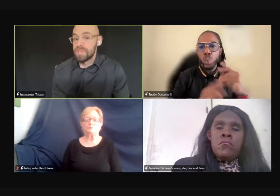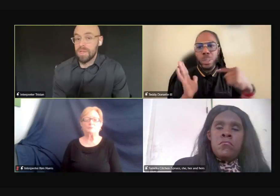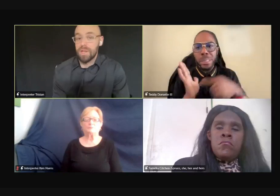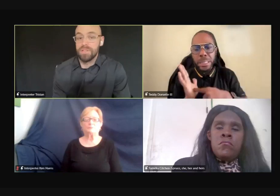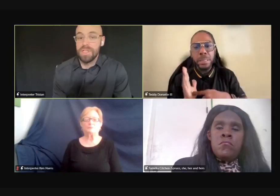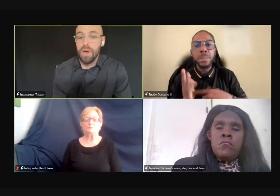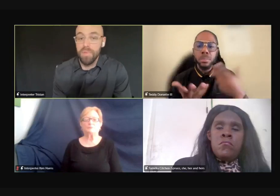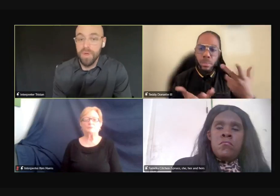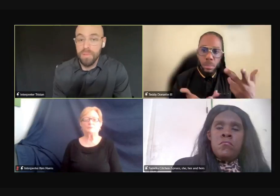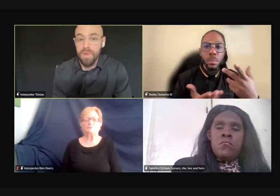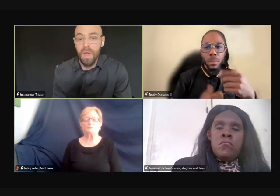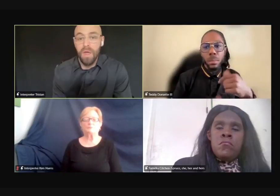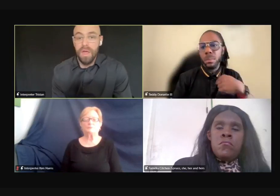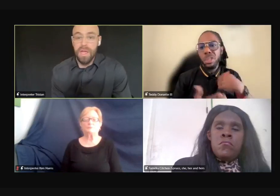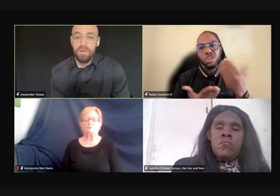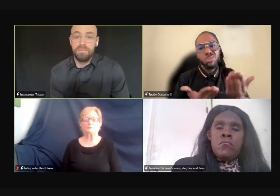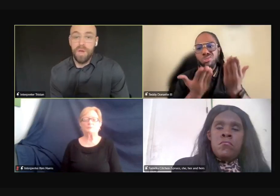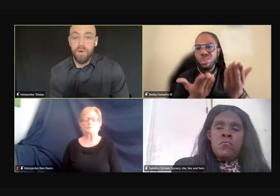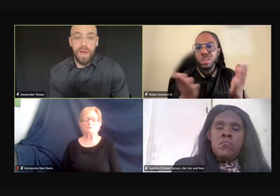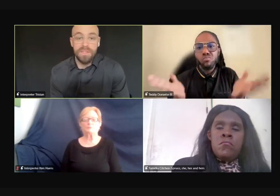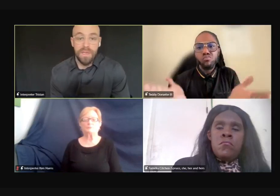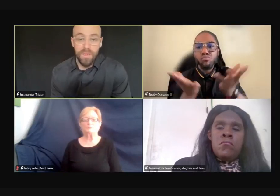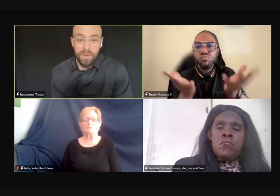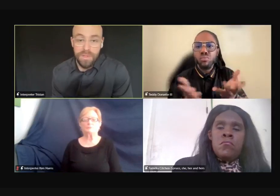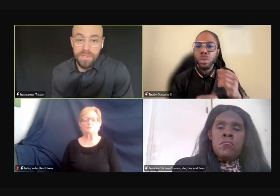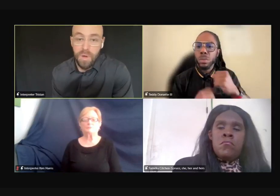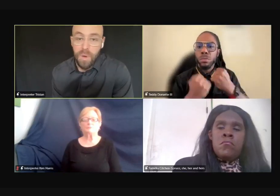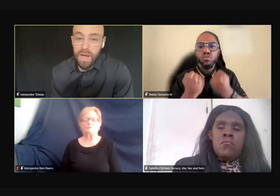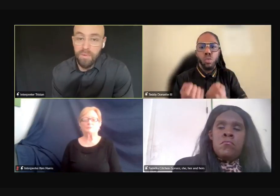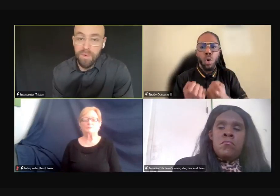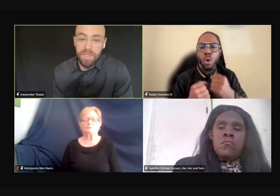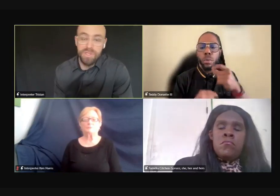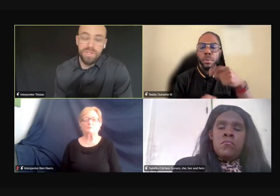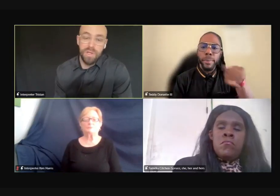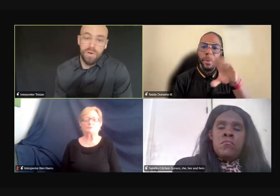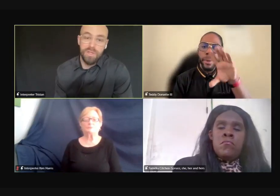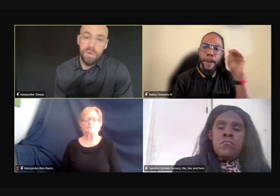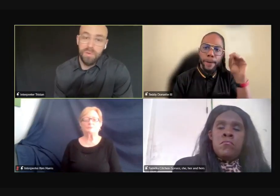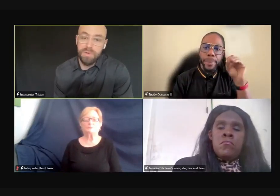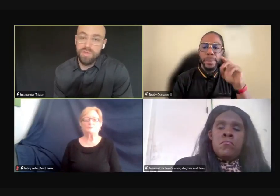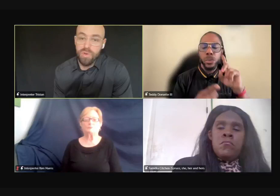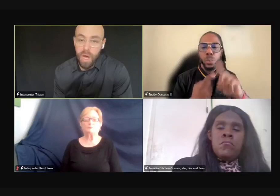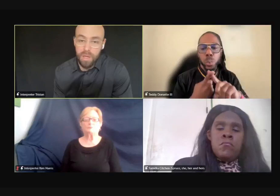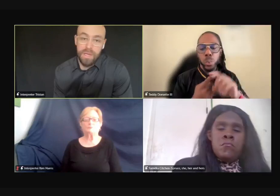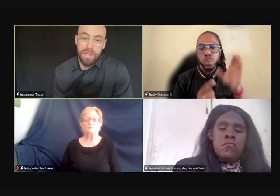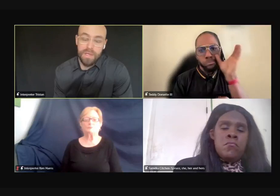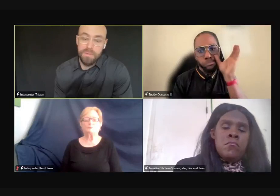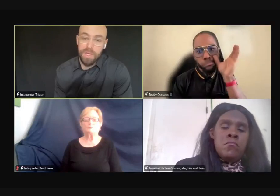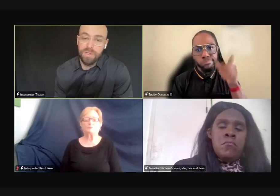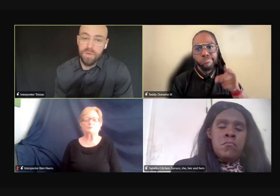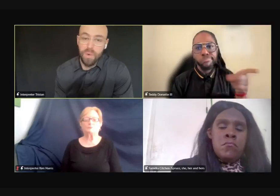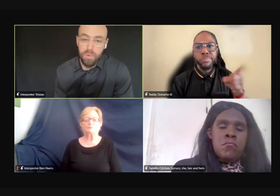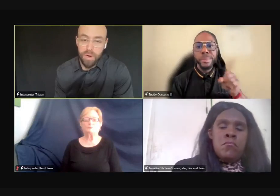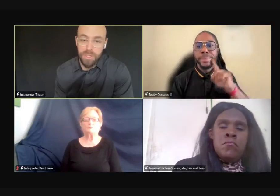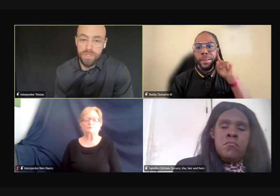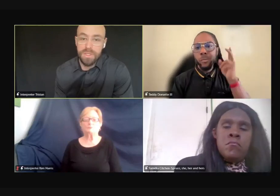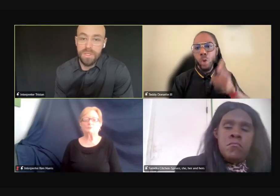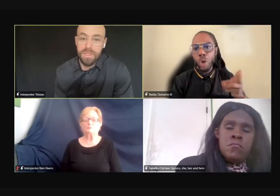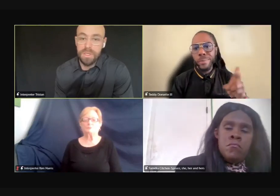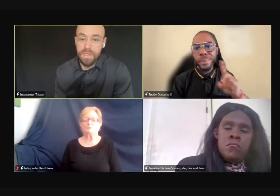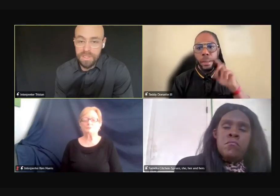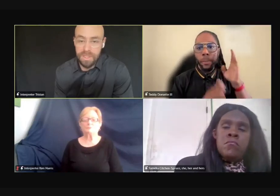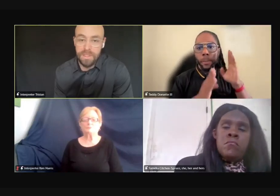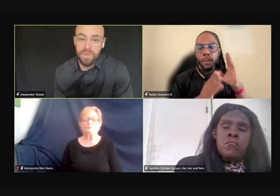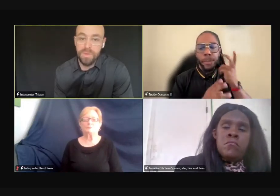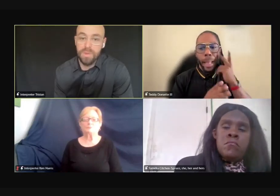think that certain technologies help them in better ways than others. So I really just encourage people strongly, especially corporations,